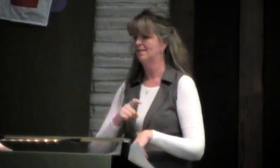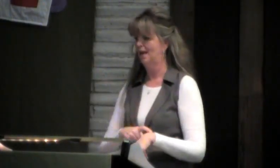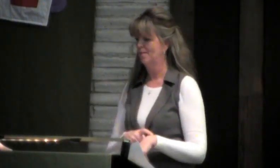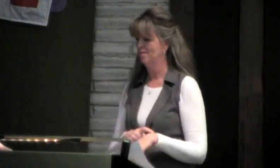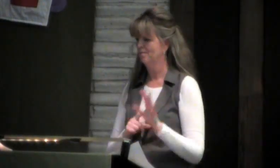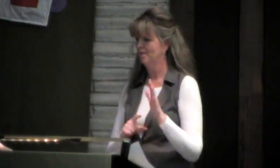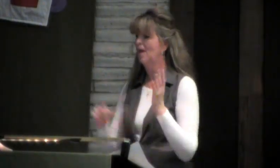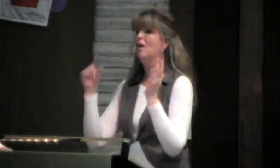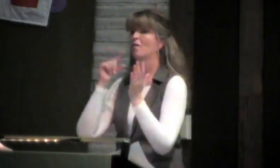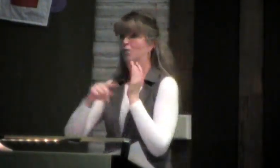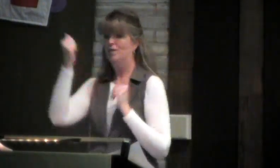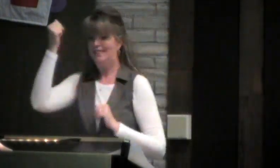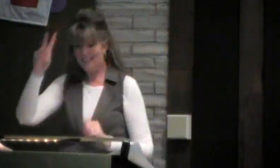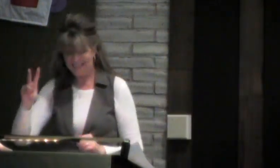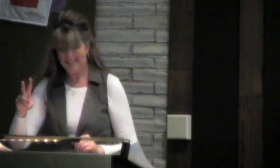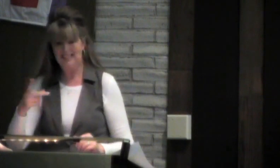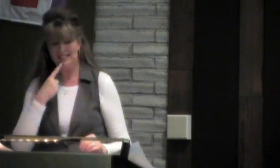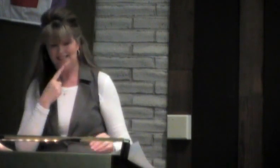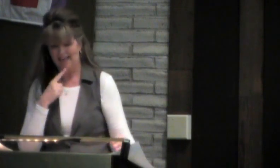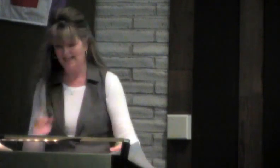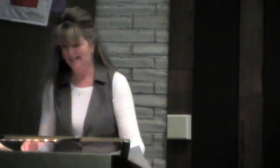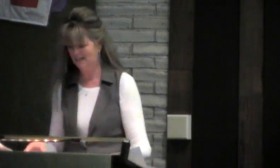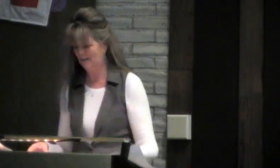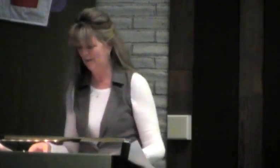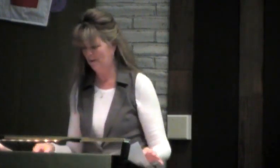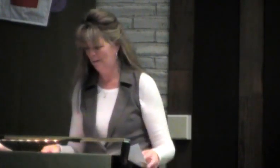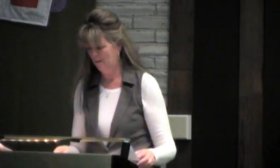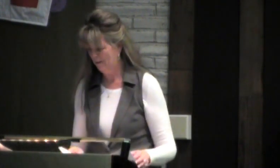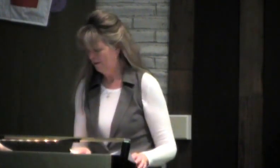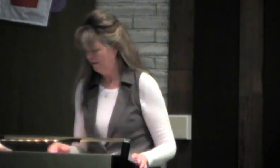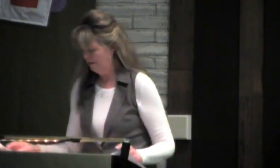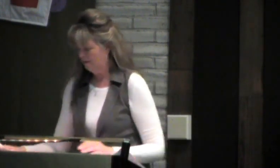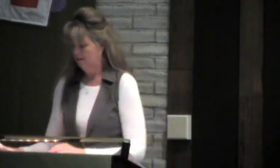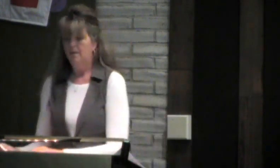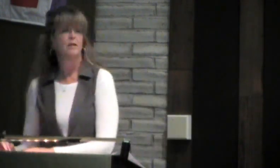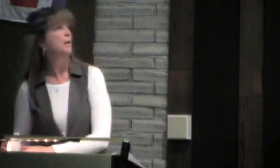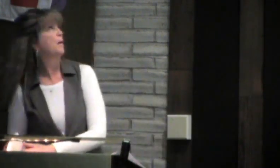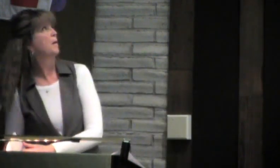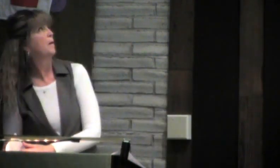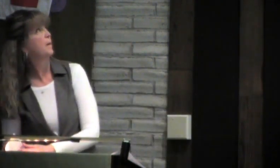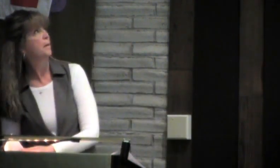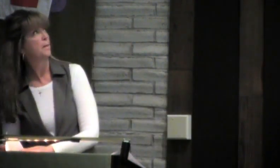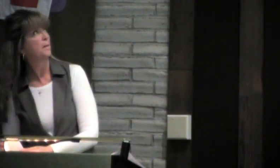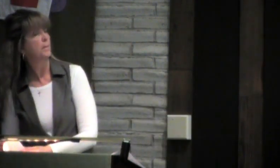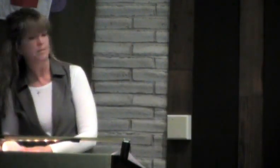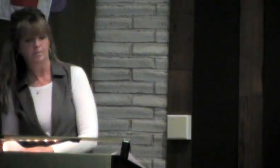questioning all the time. Now in verse 16, John 3.16 says,